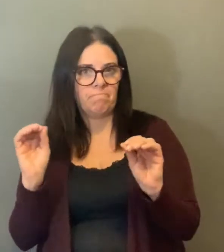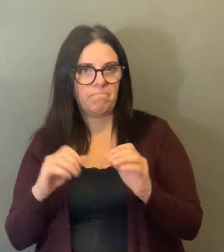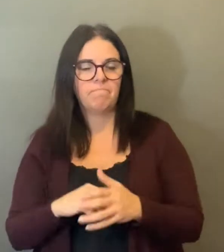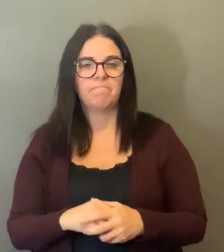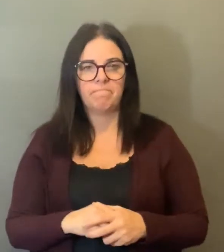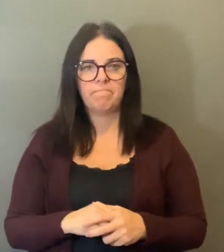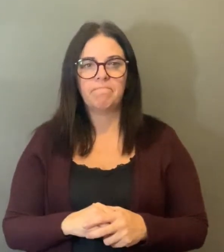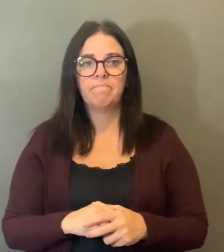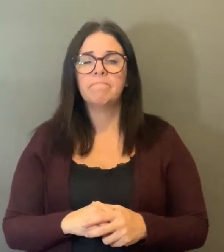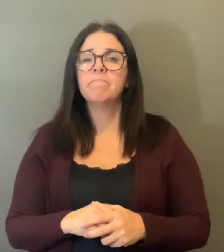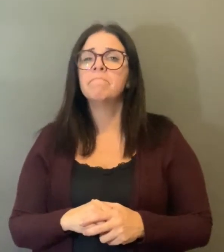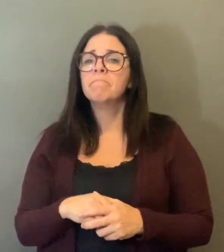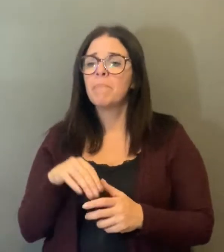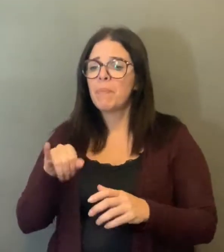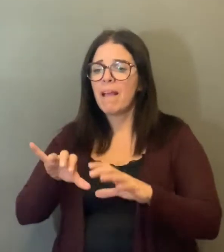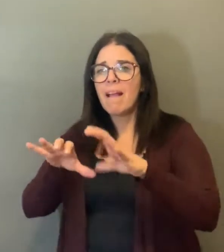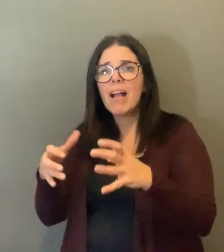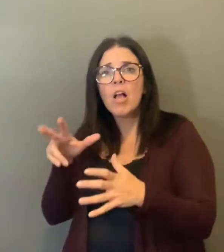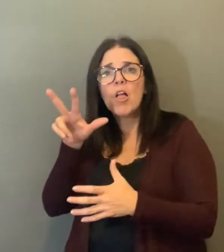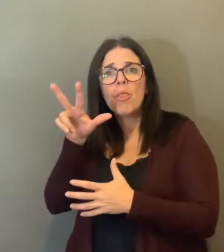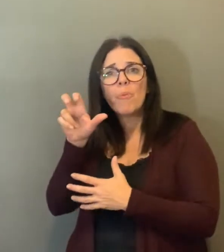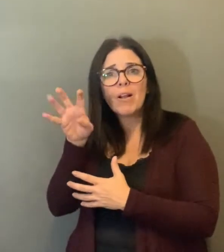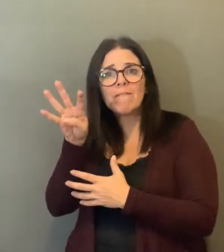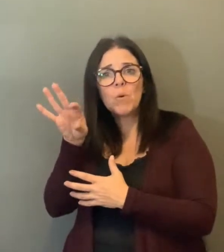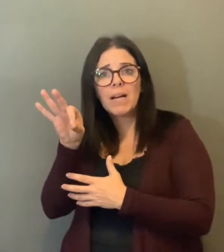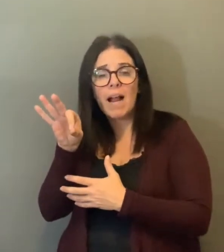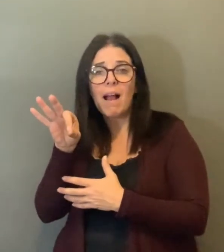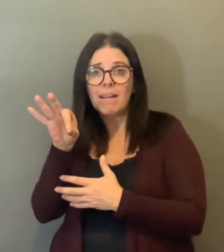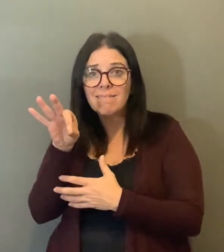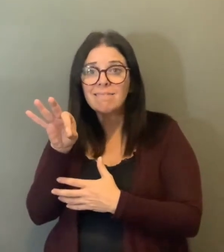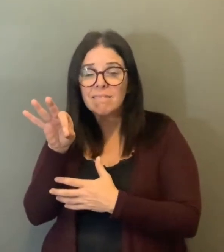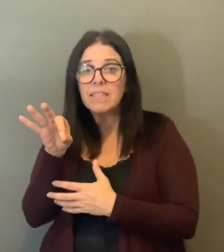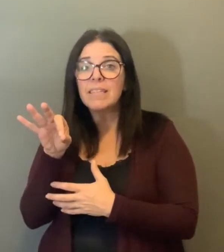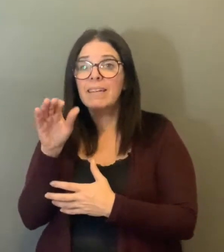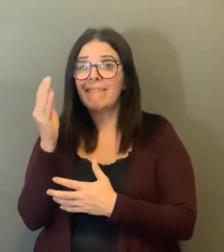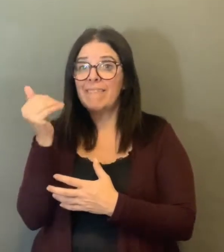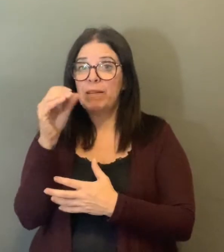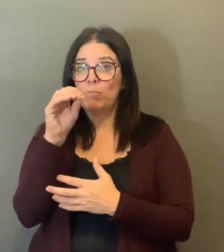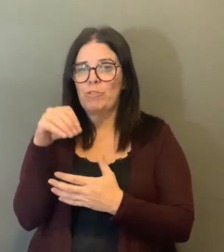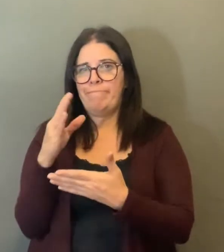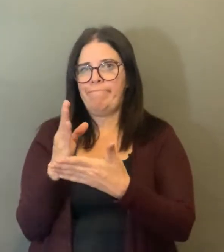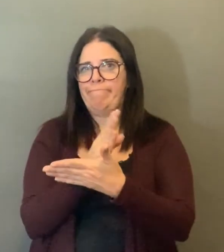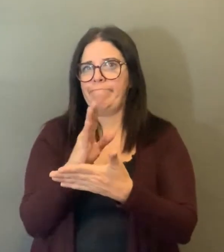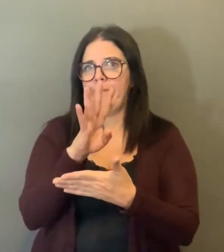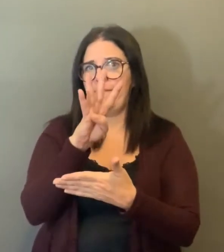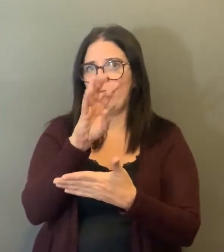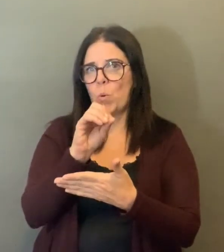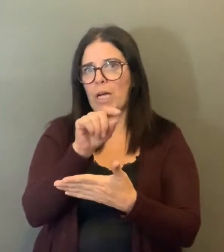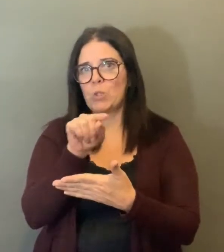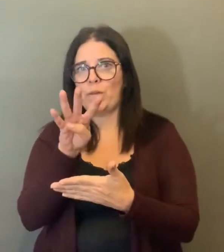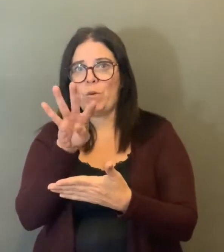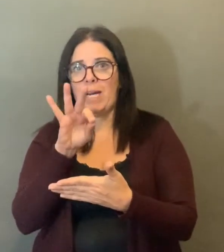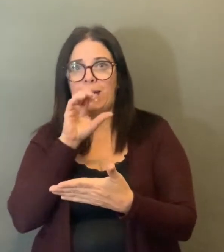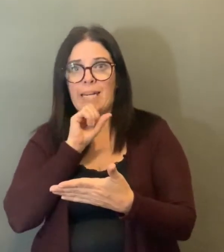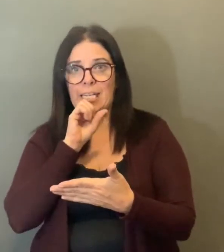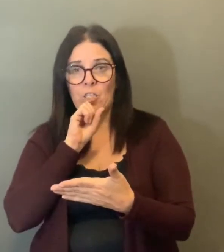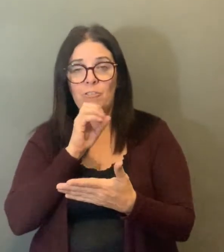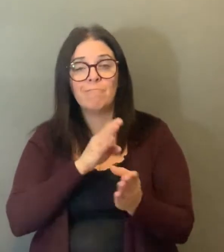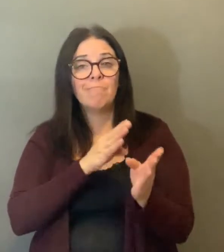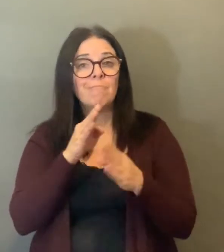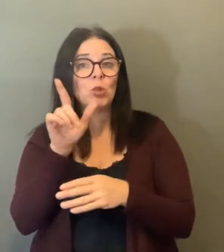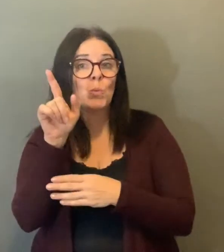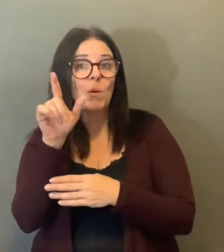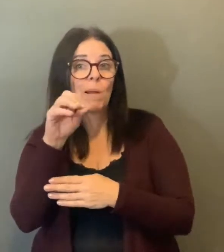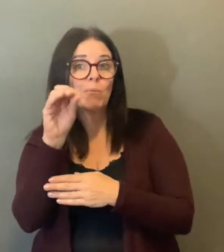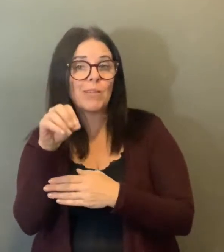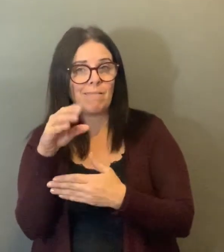percent of our cases are eighty years and above. Forty percent are male. Fifty eight percent are female and two